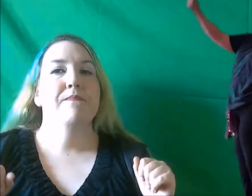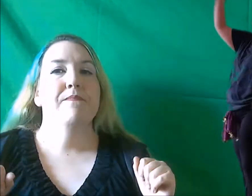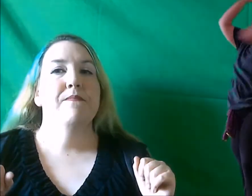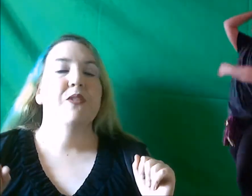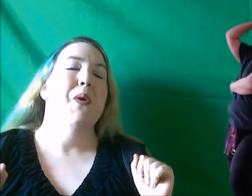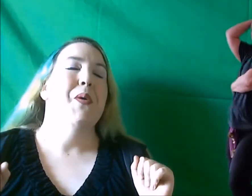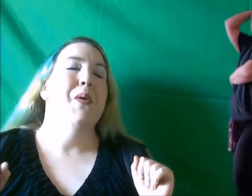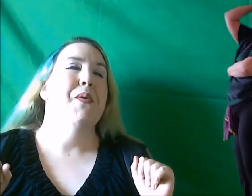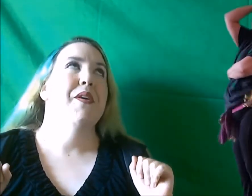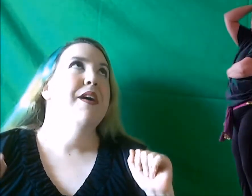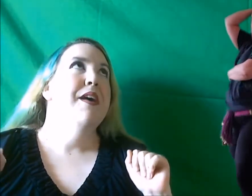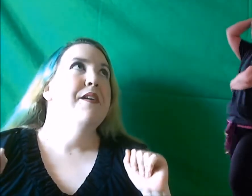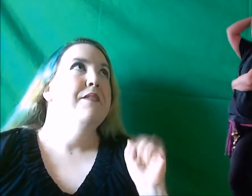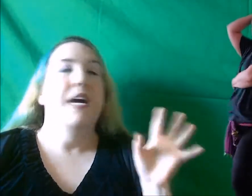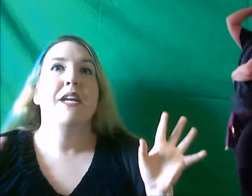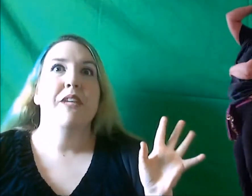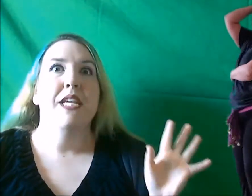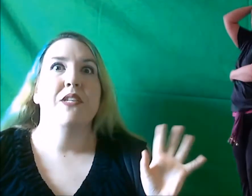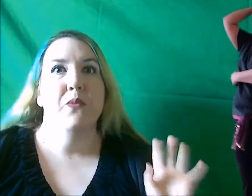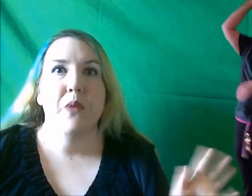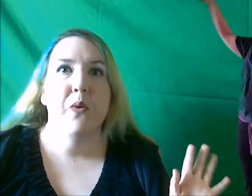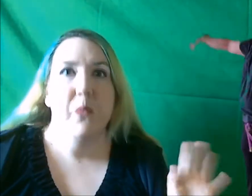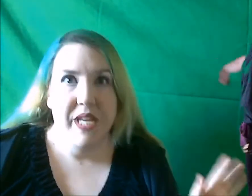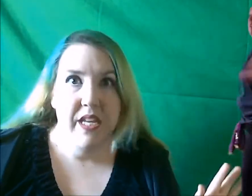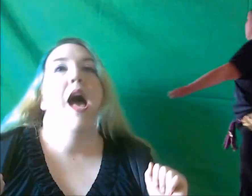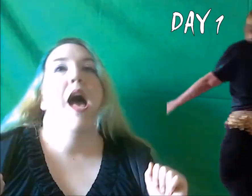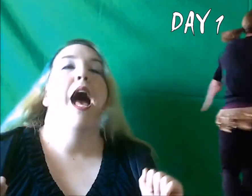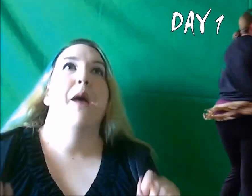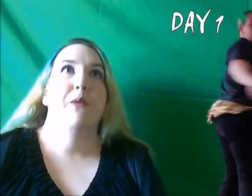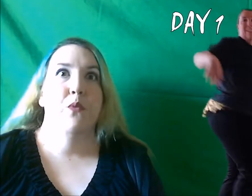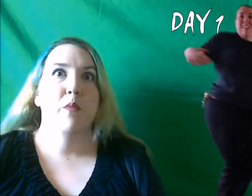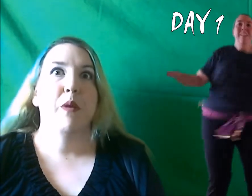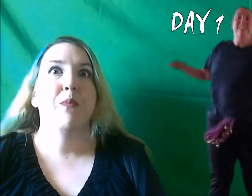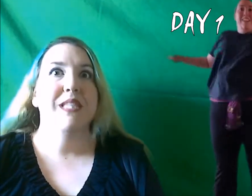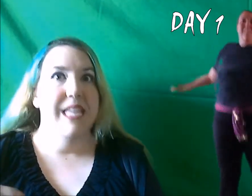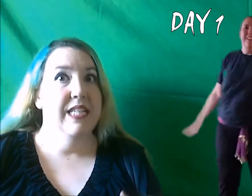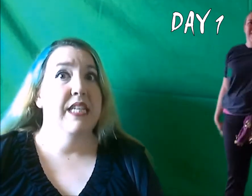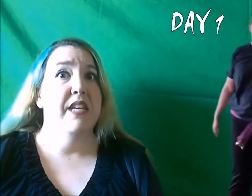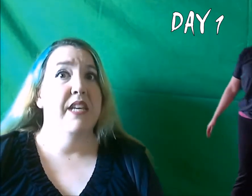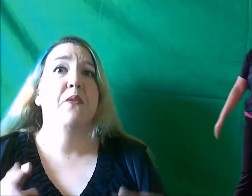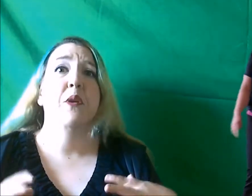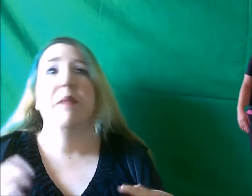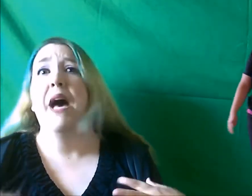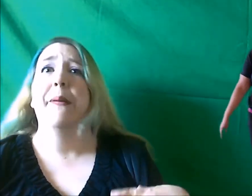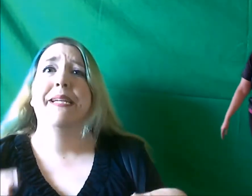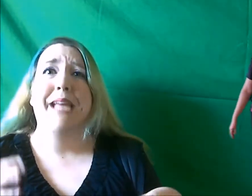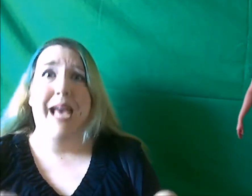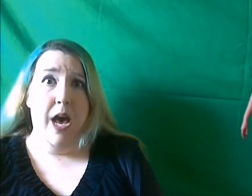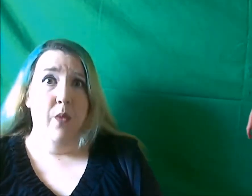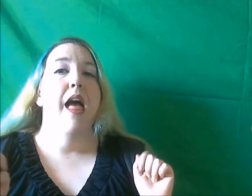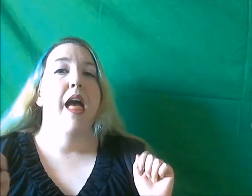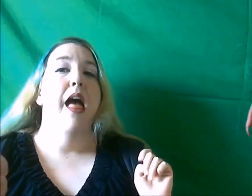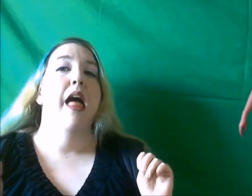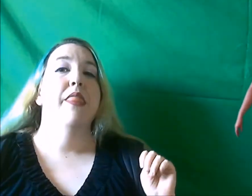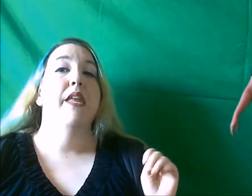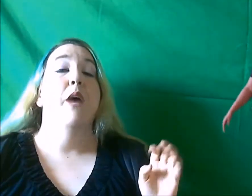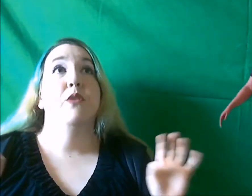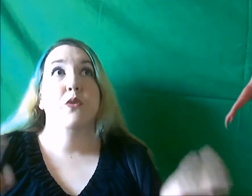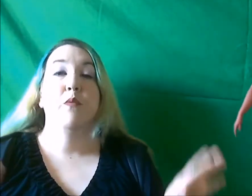So five days in a row a week. I would warm up with dancing for about an hour and then I would do the belly